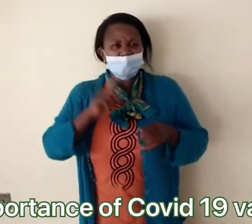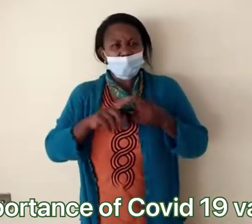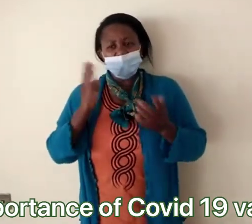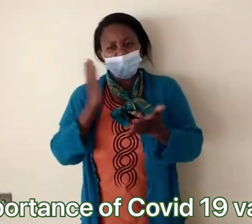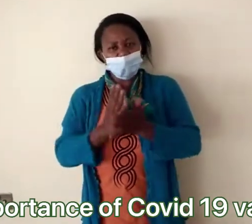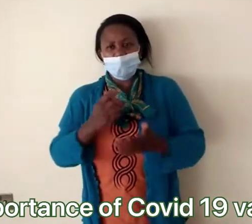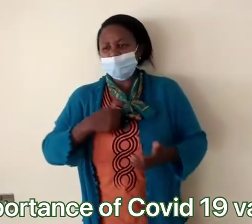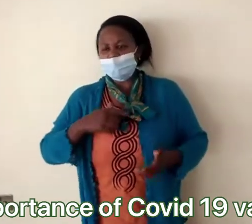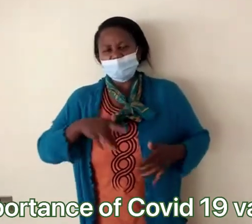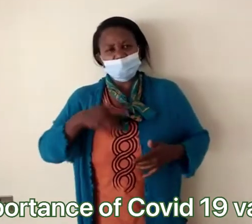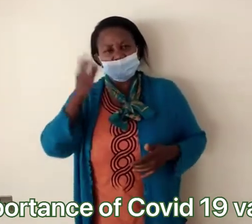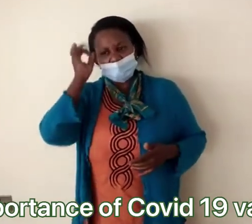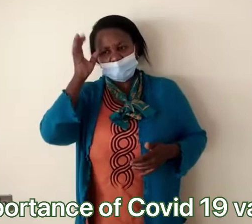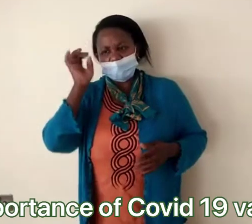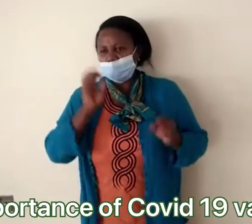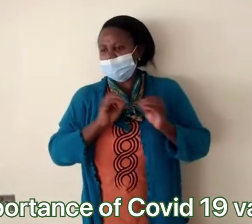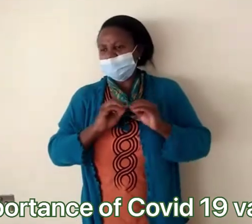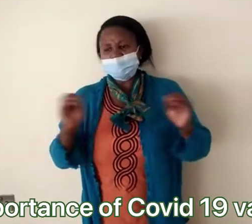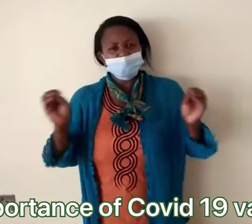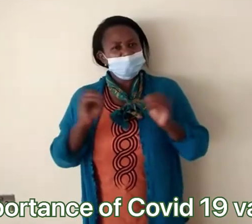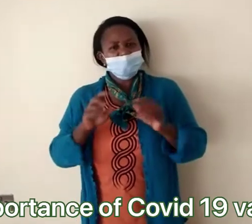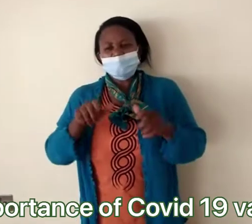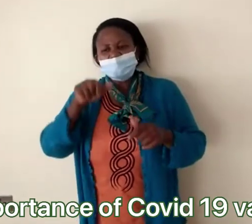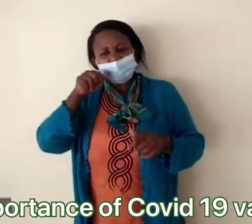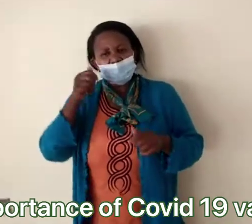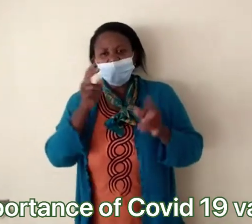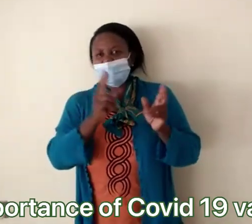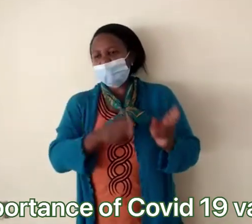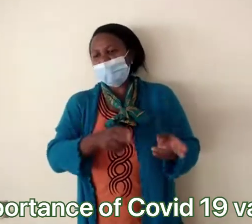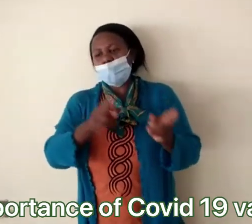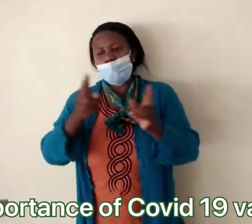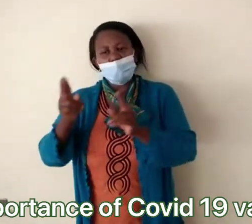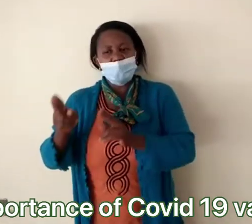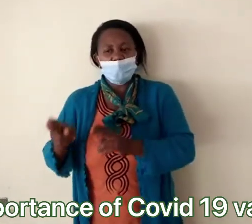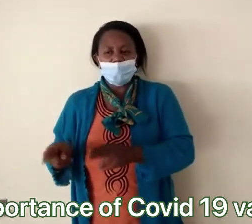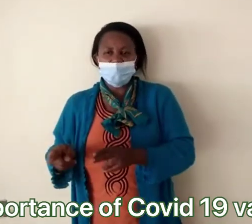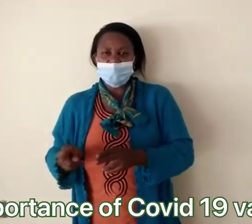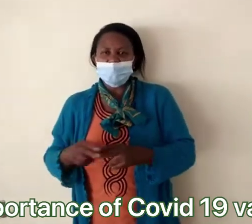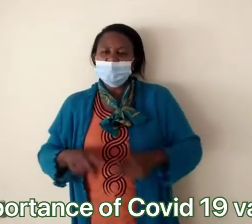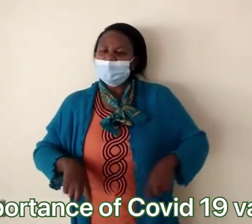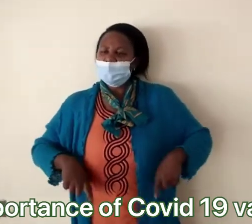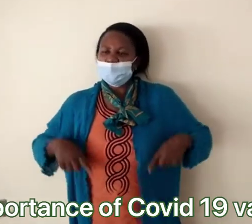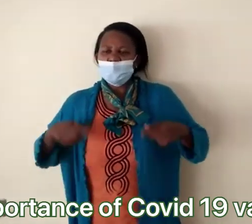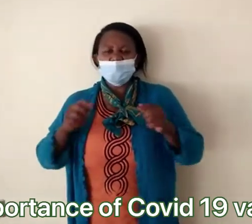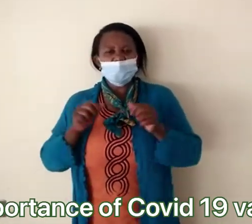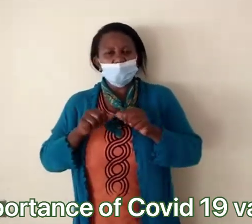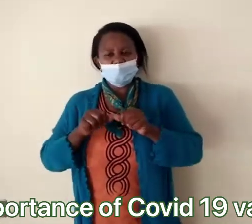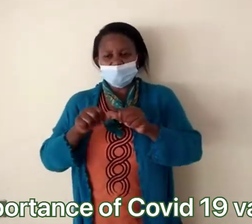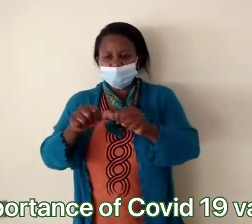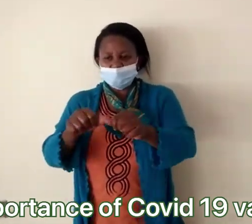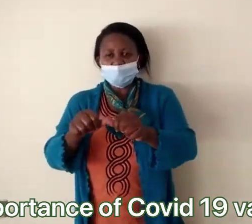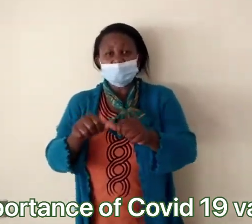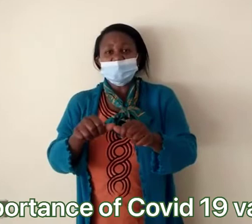Some people feel sick. Yeah, it's true. Some people feel headache, but mine was normal. I did not have any